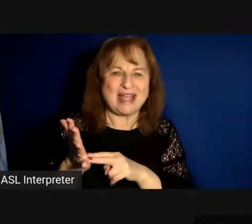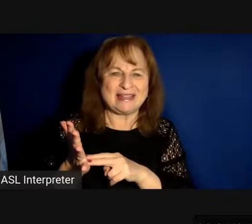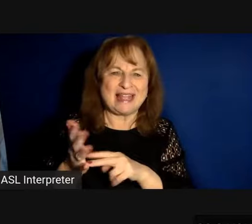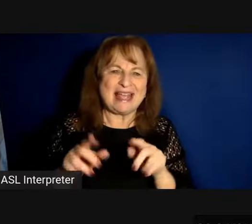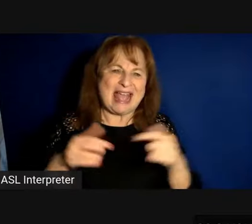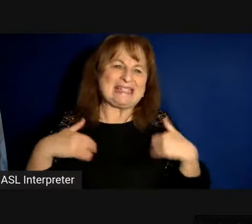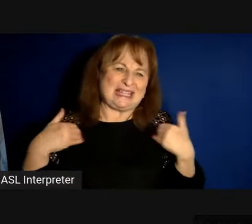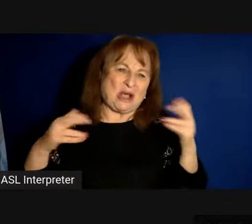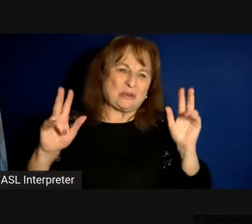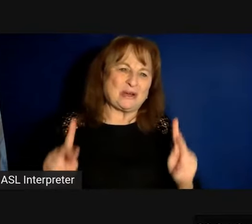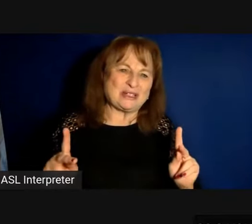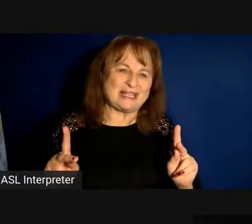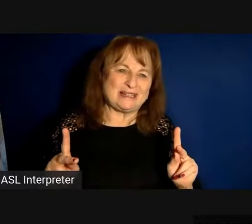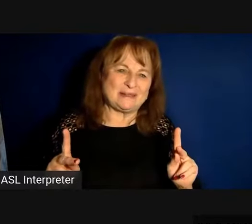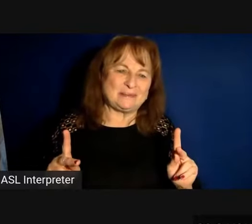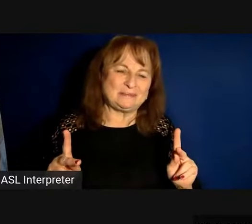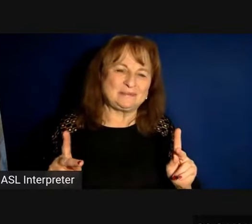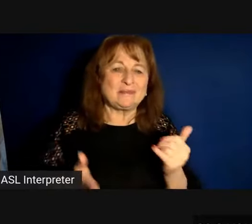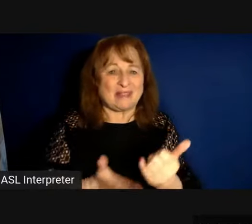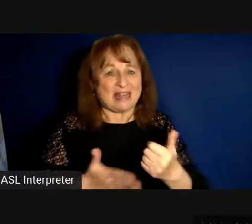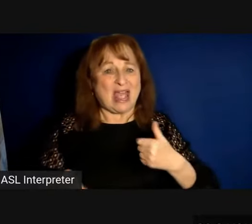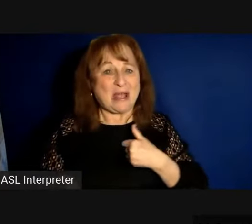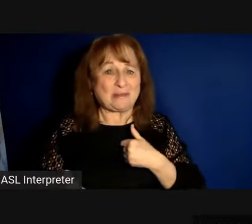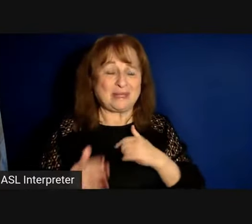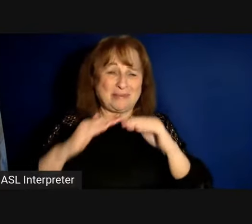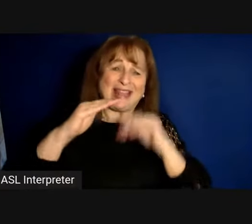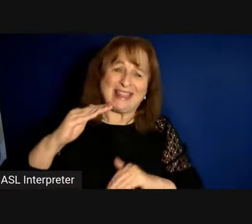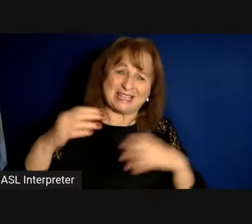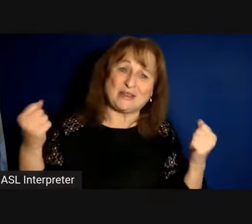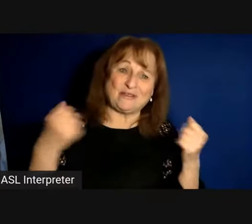younger person that helped me be less afraid